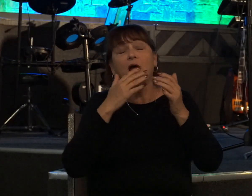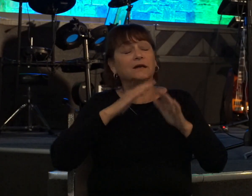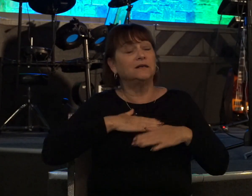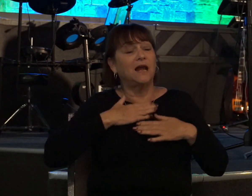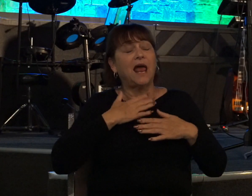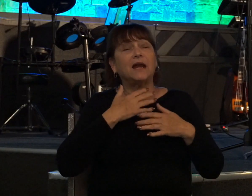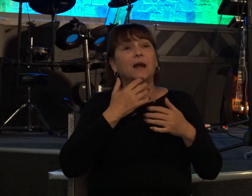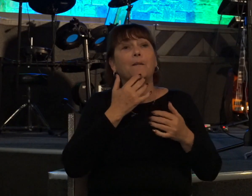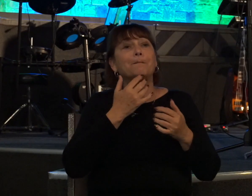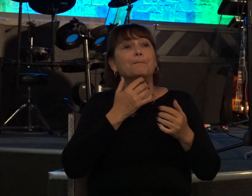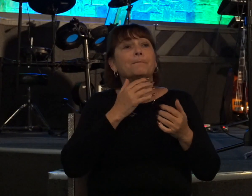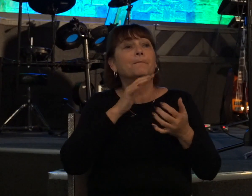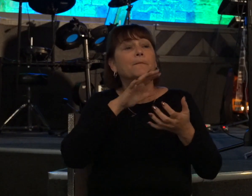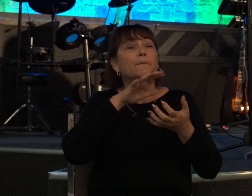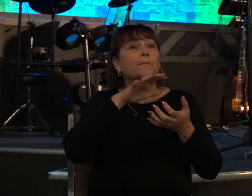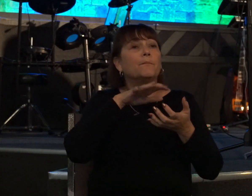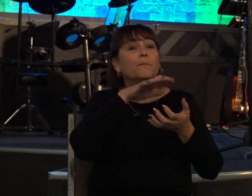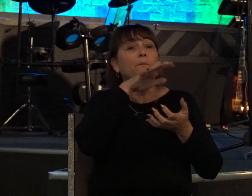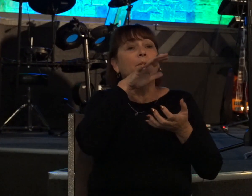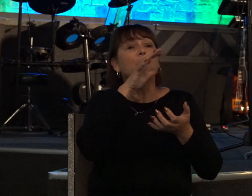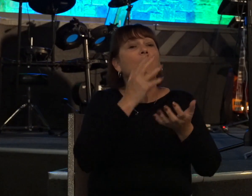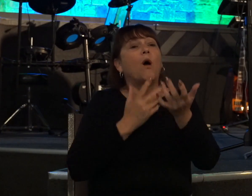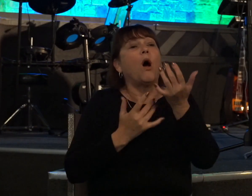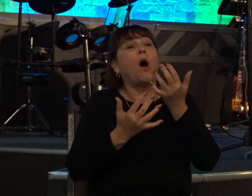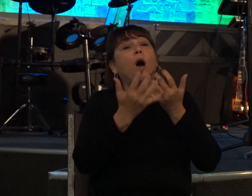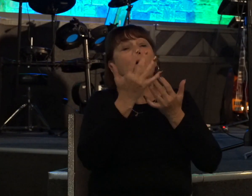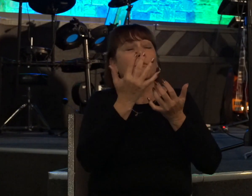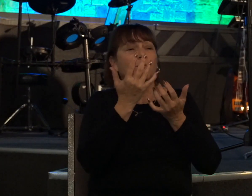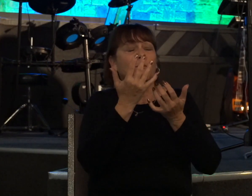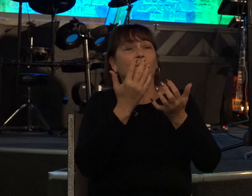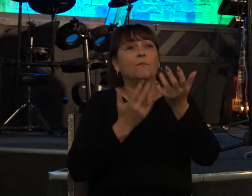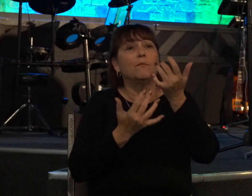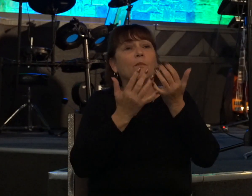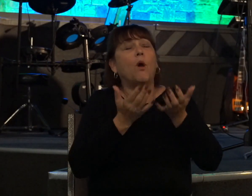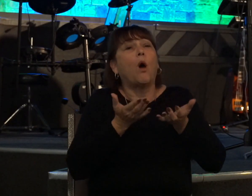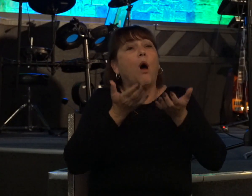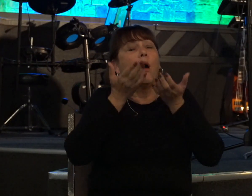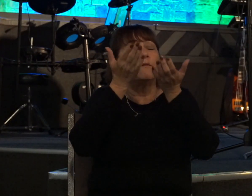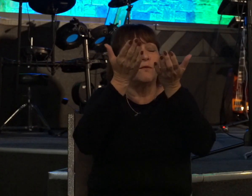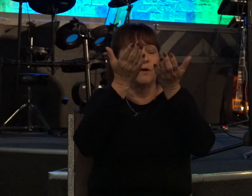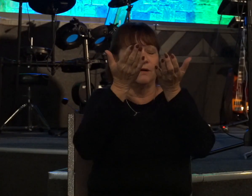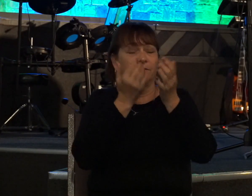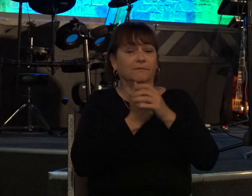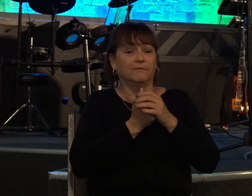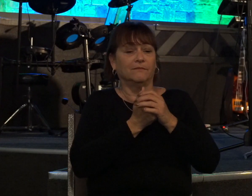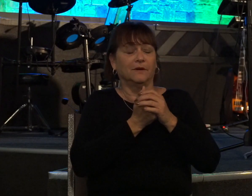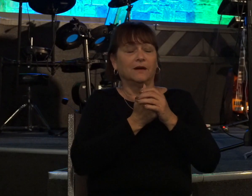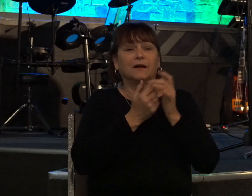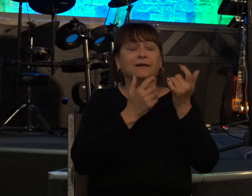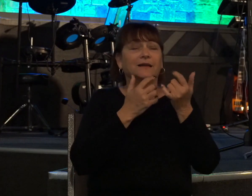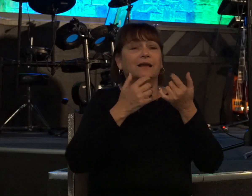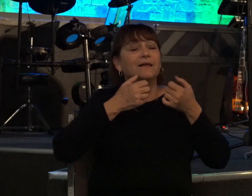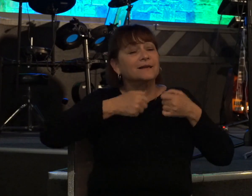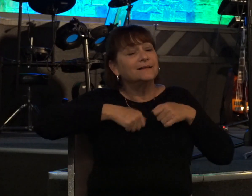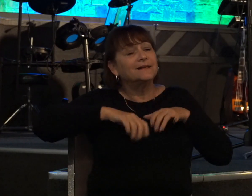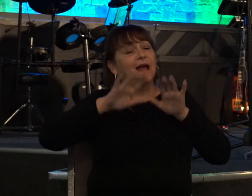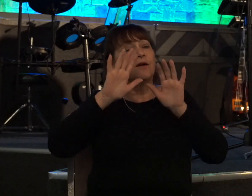offering and this is why because the sacrifices of God are a broken spirit a